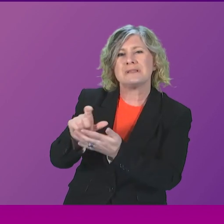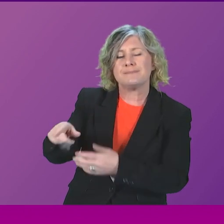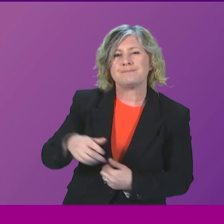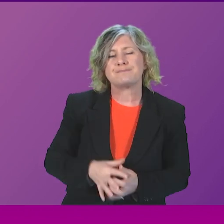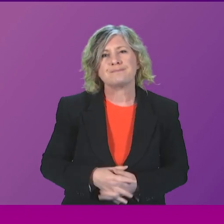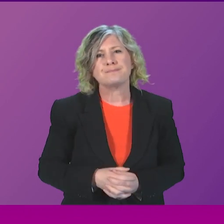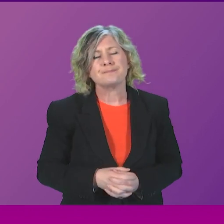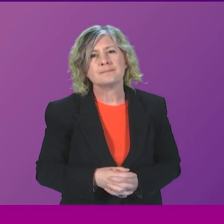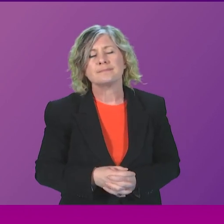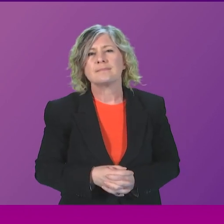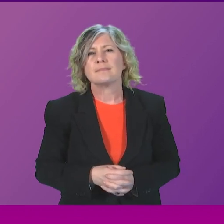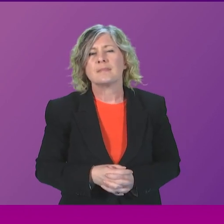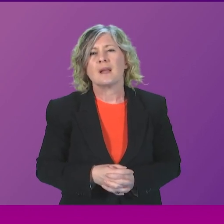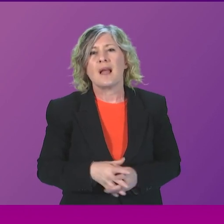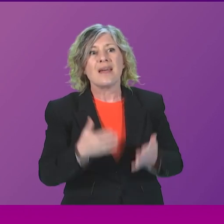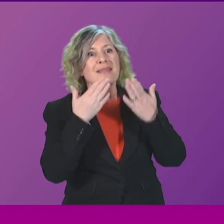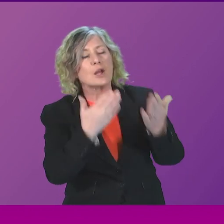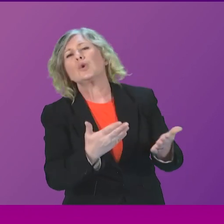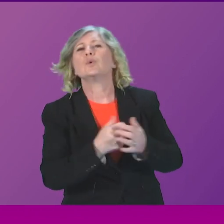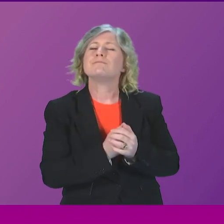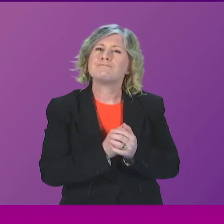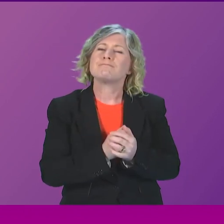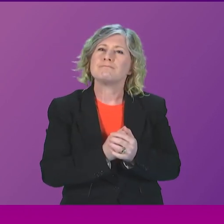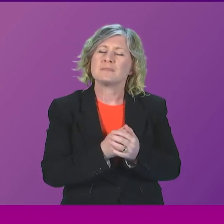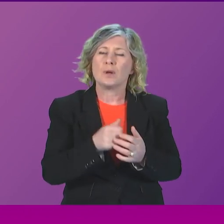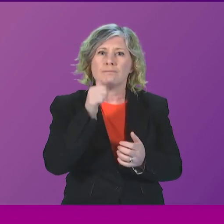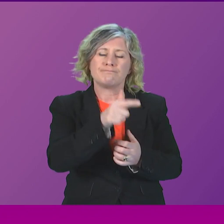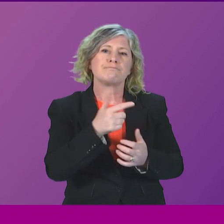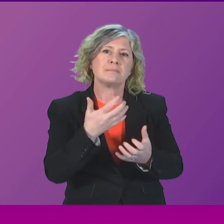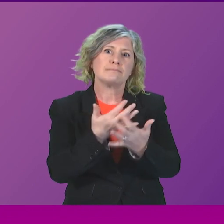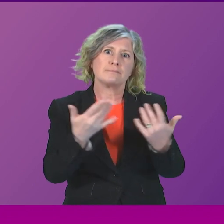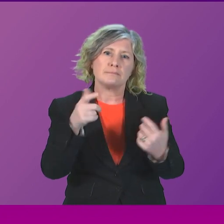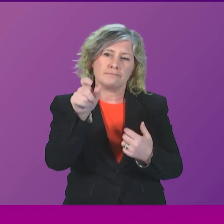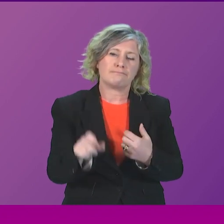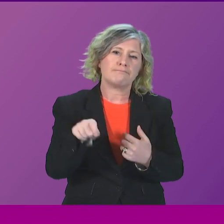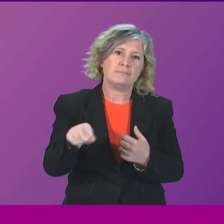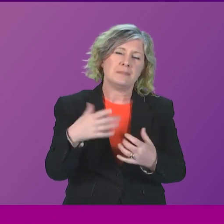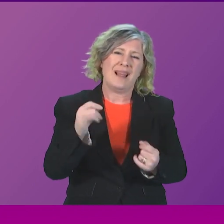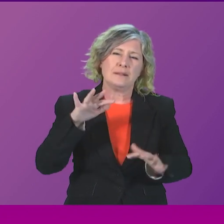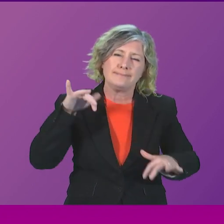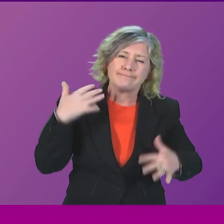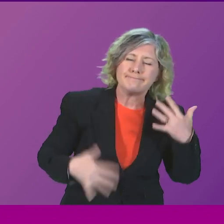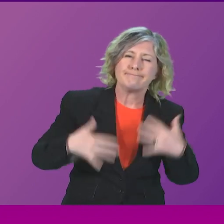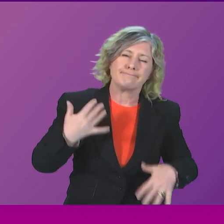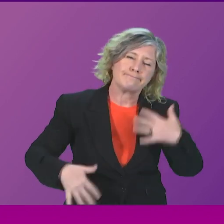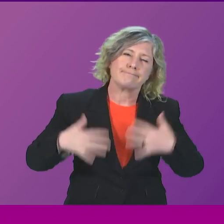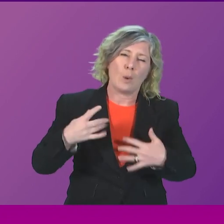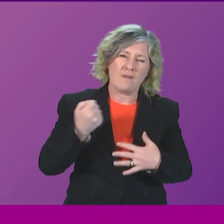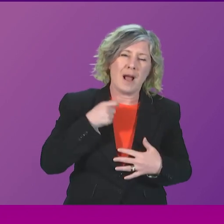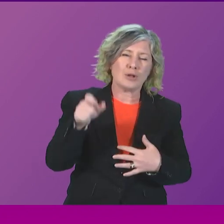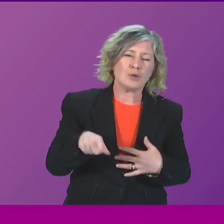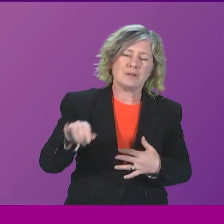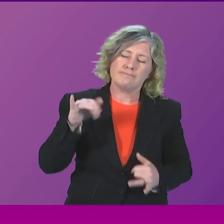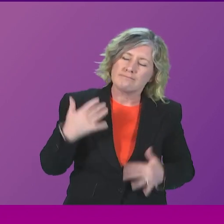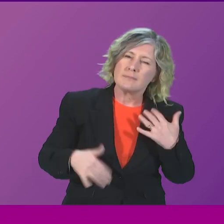Thank you, President, Officer. My constituent, Wendy, has struggled with joint pain for several years. She was finally added